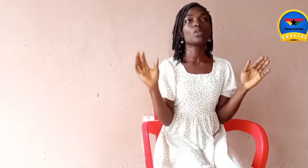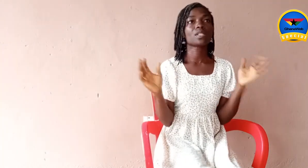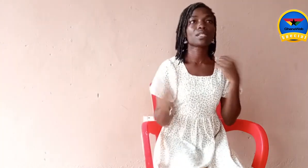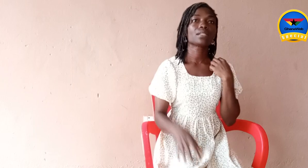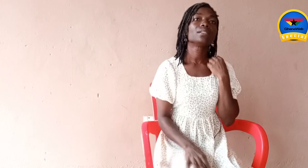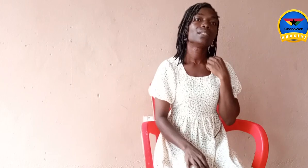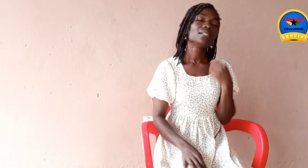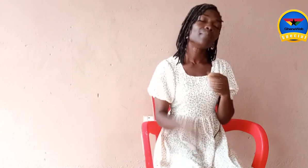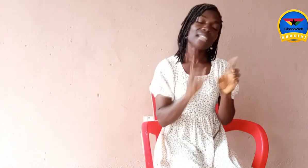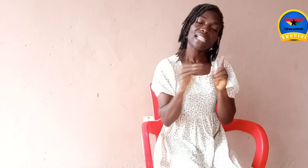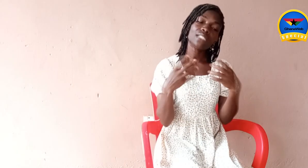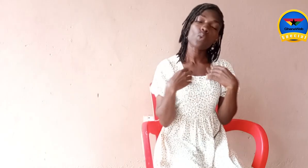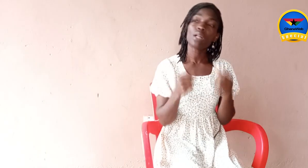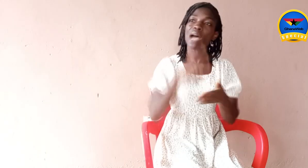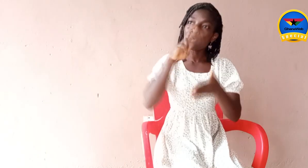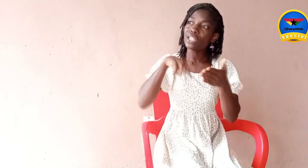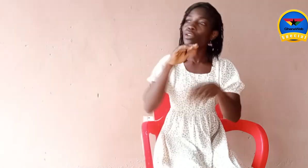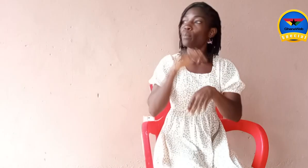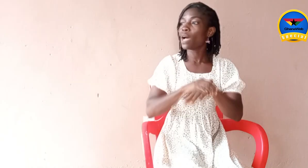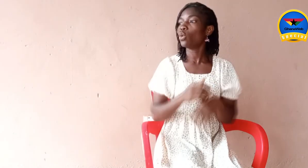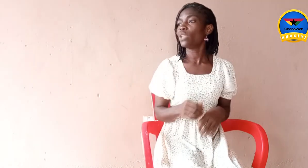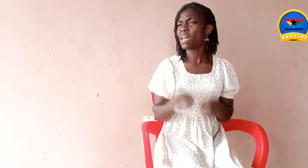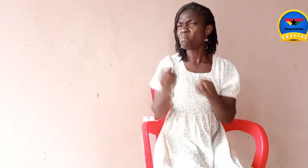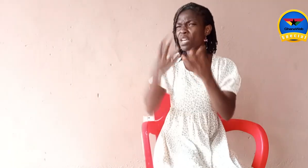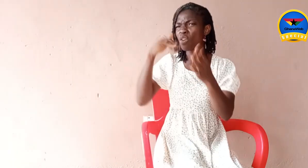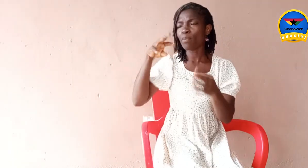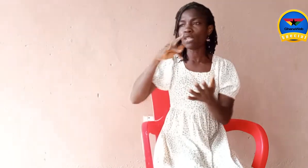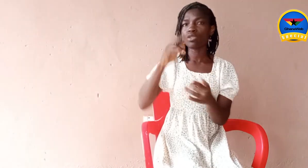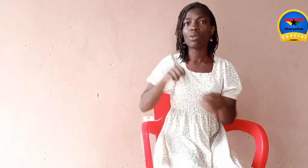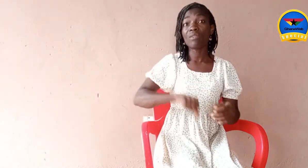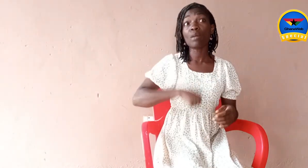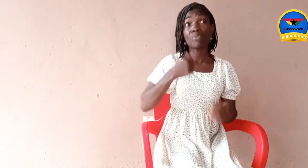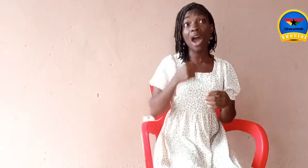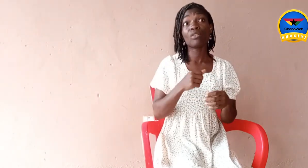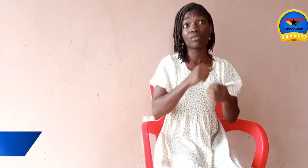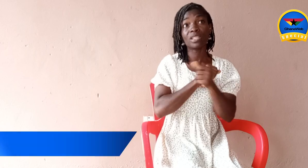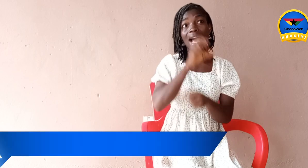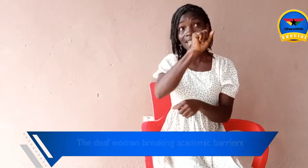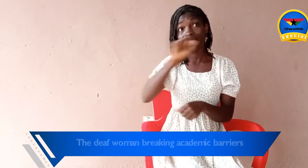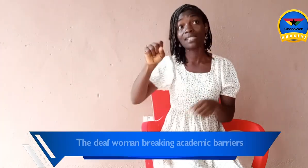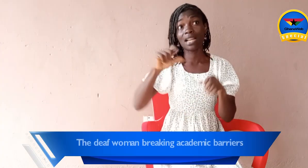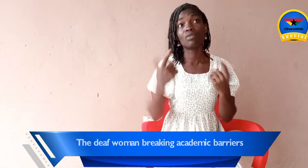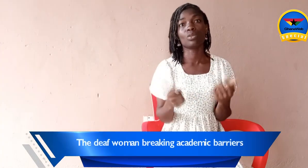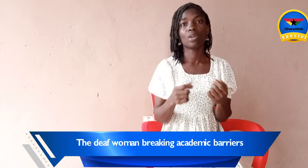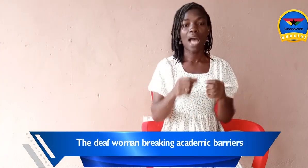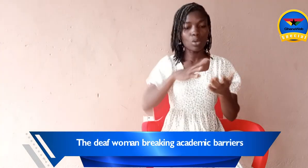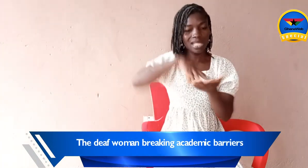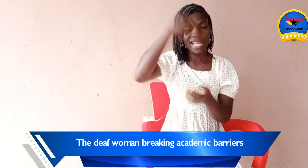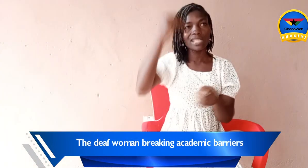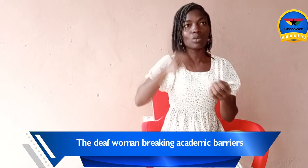But I did well by reading on my own. And many of my students were very proud of me at SS level. was learning with